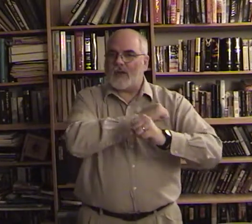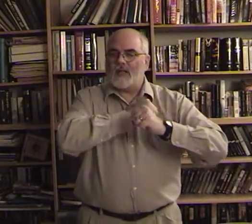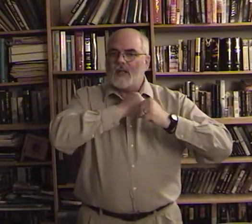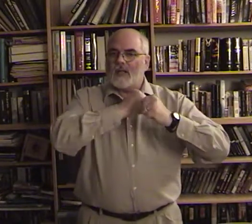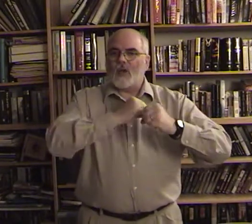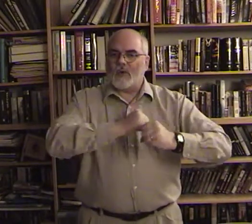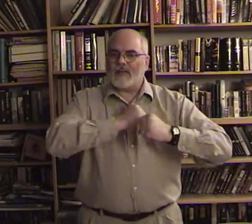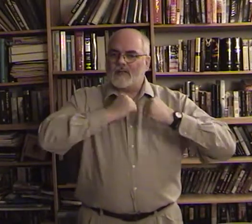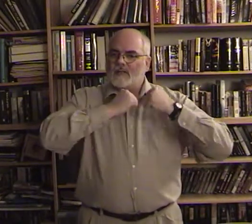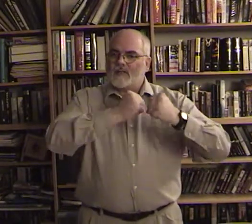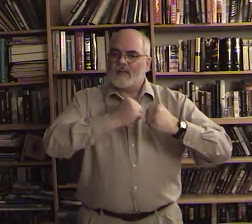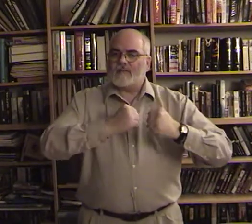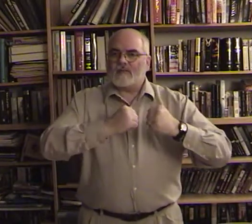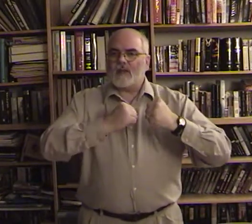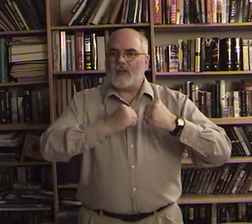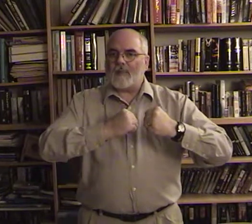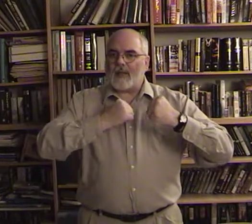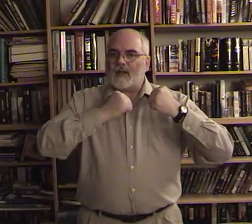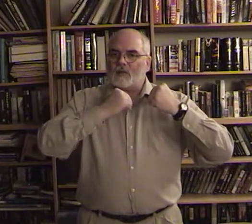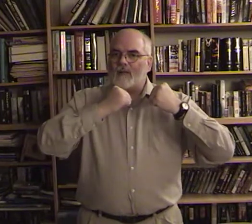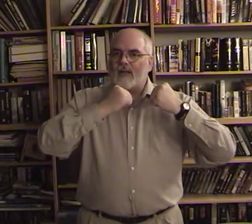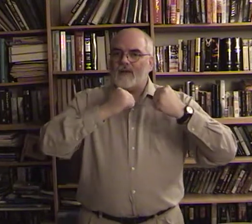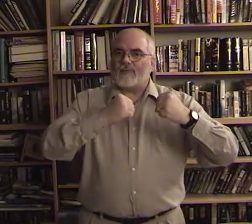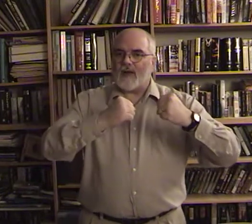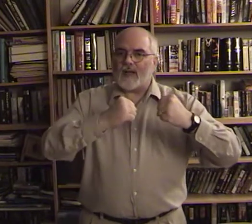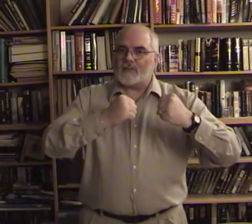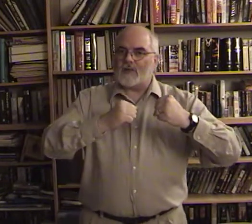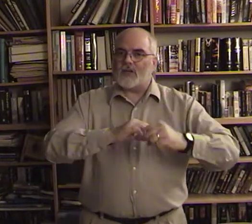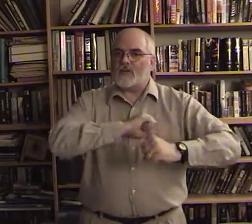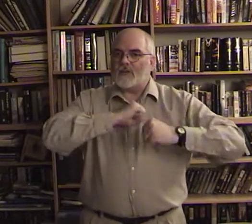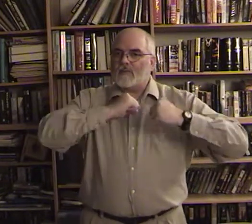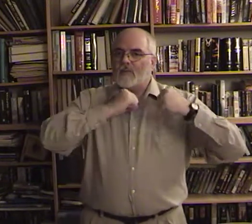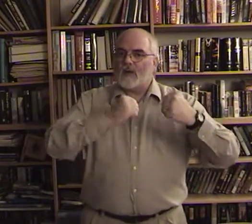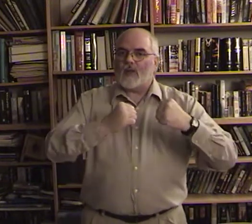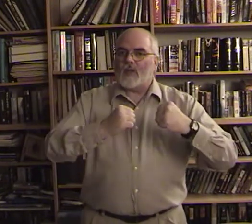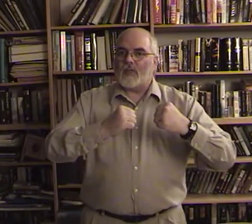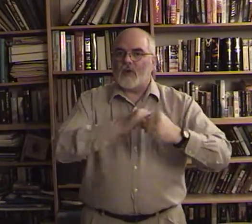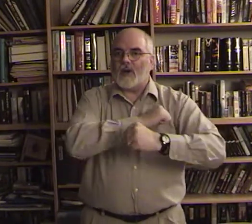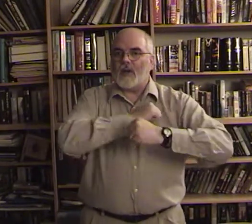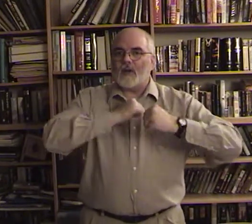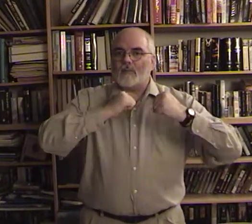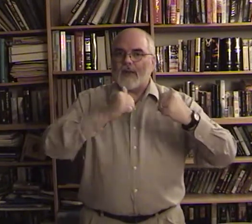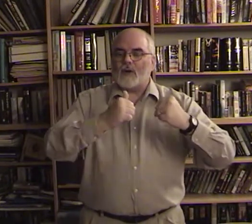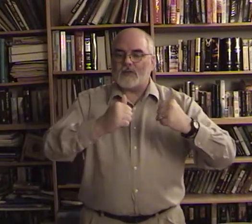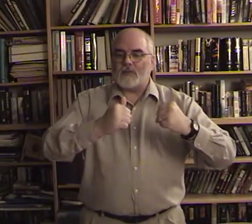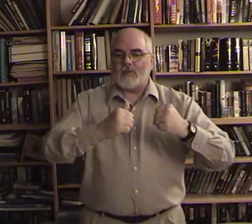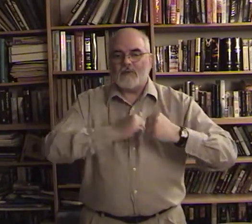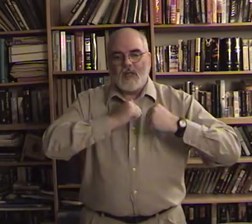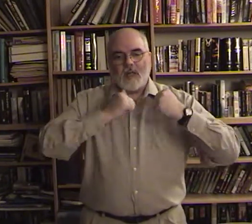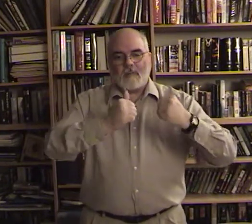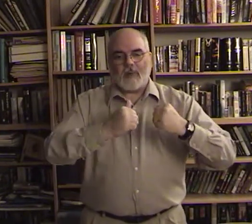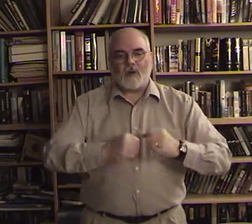only it's you come out it's sort of like in a fighting position authority or power excuse me power